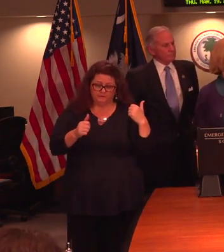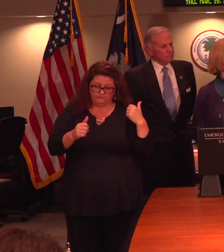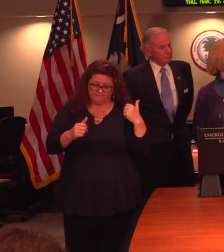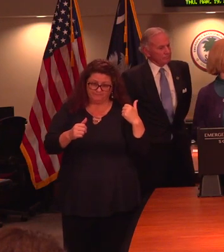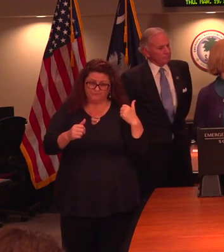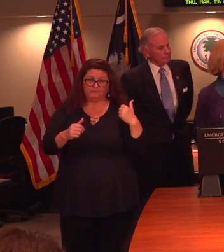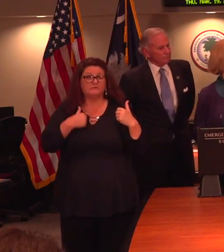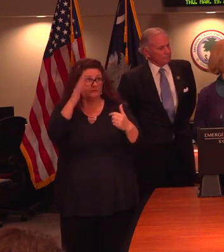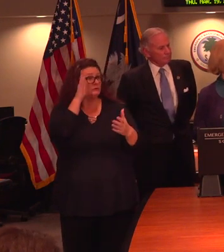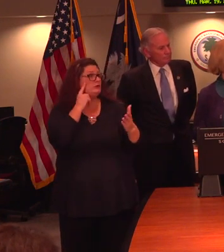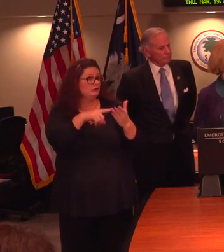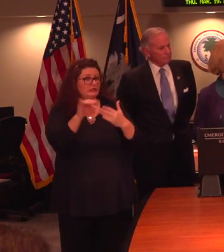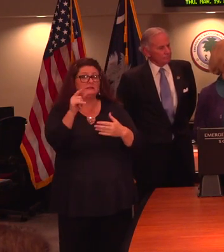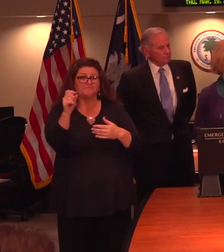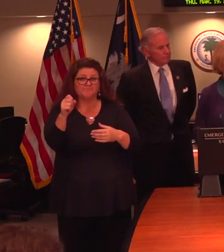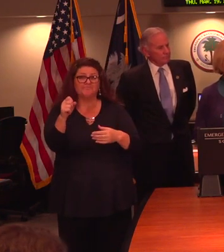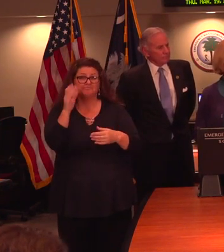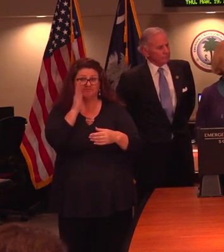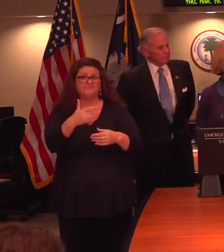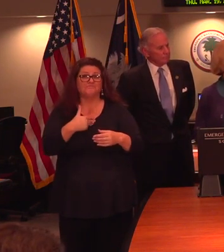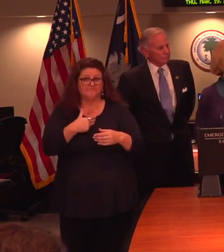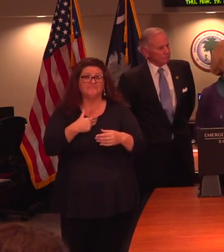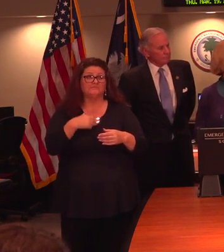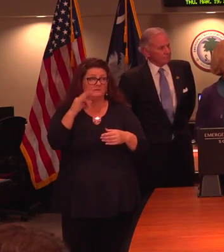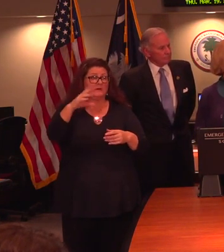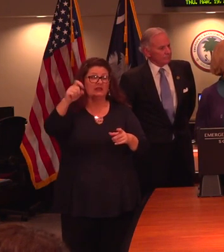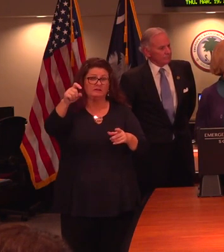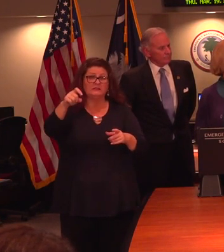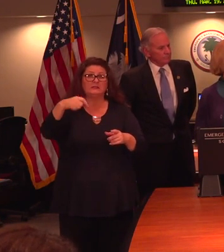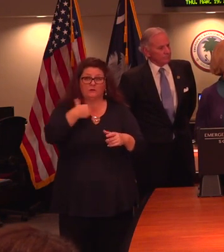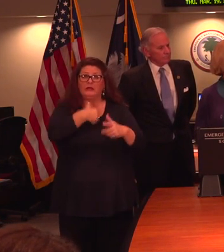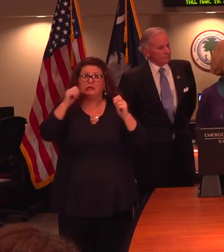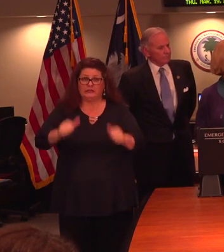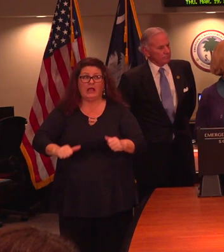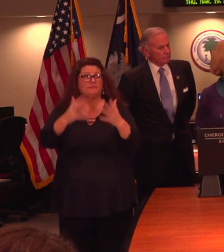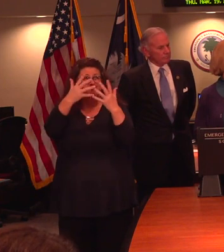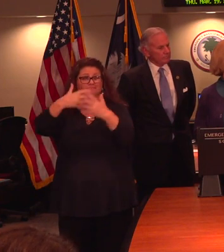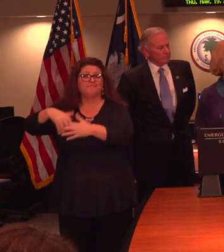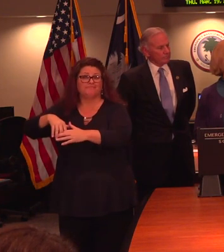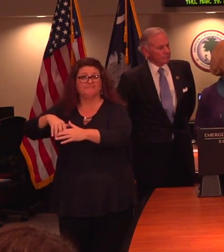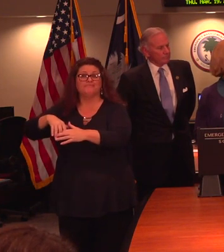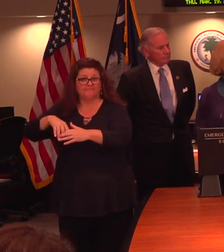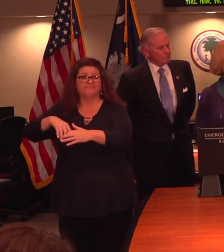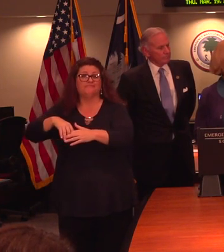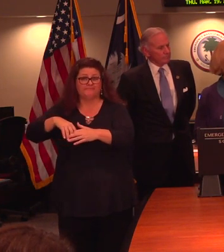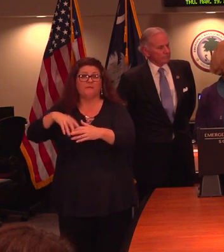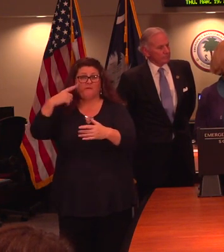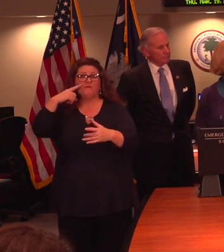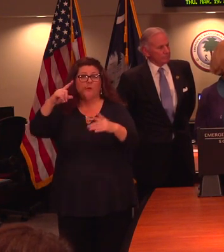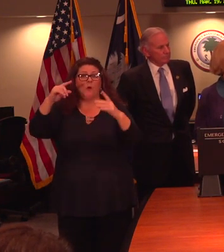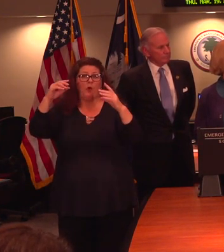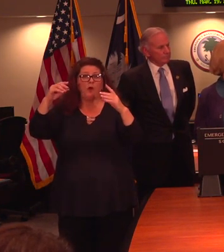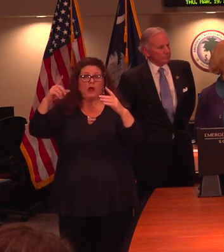I will certainly look at that, and if necessary, we can make arrangements for instruction to